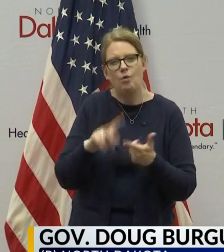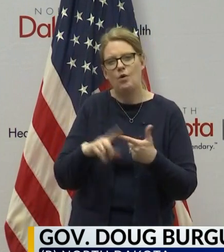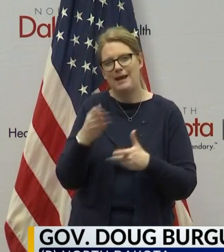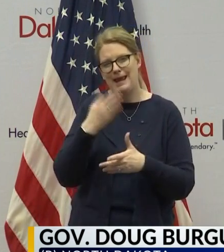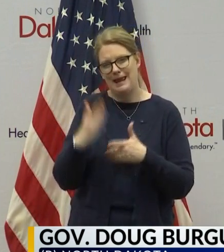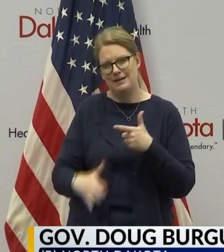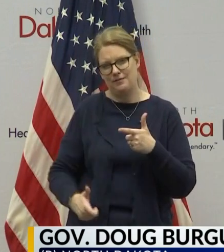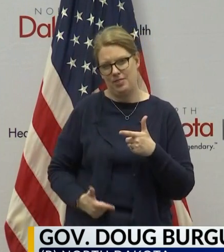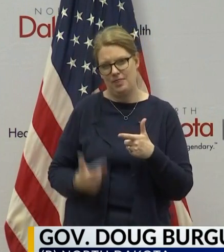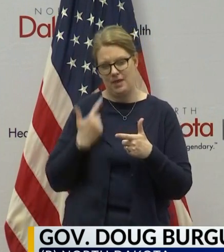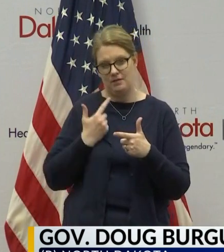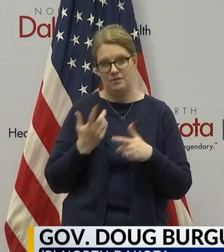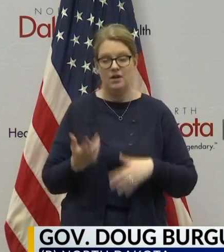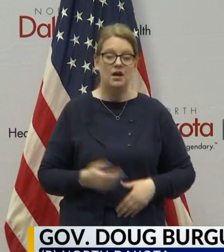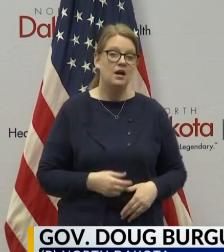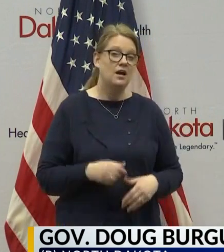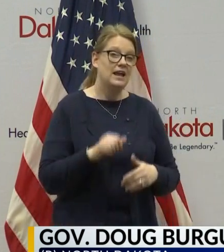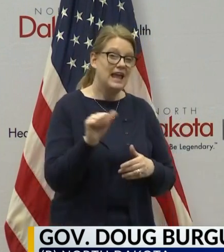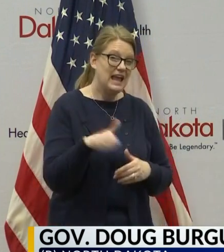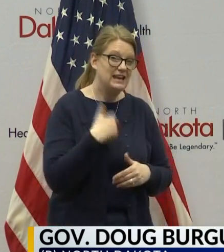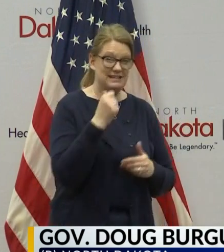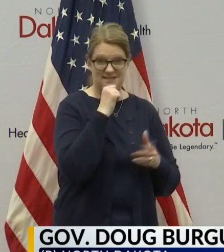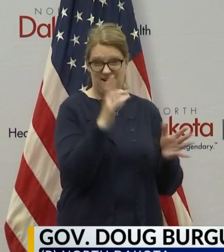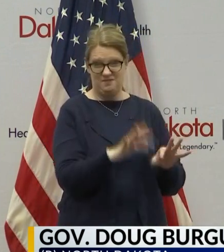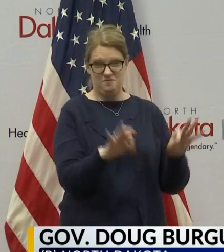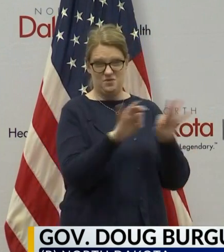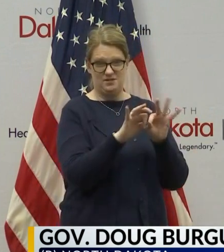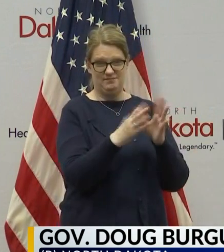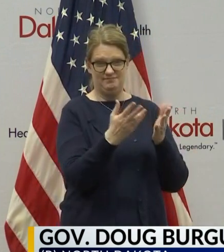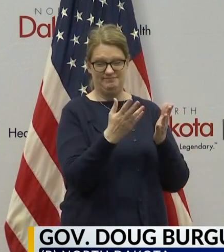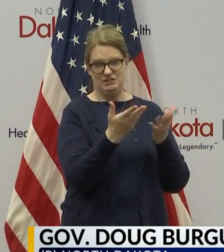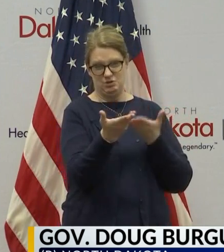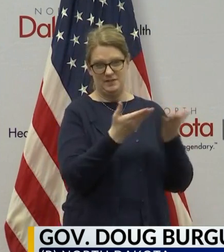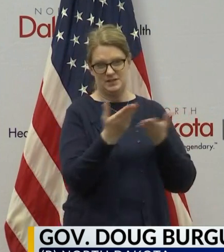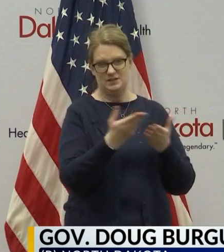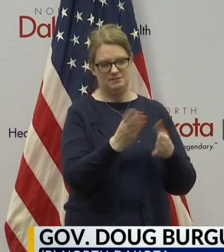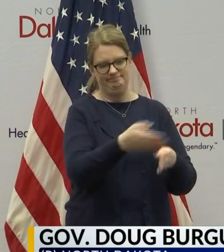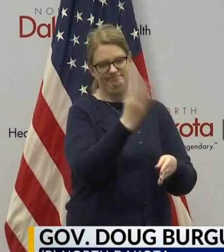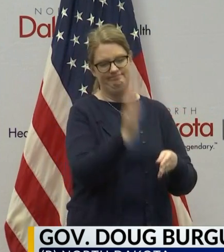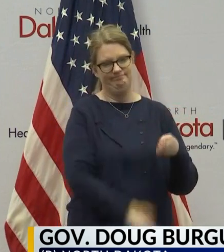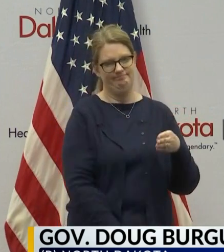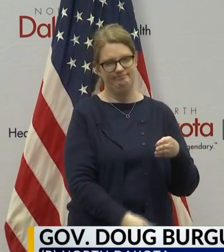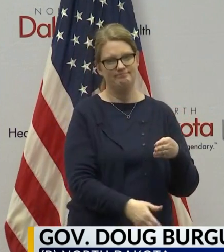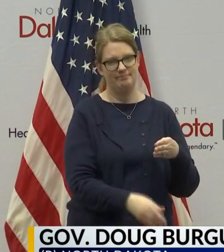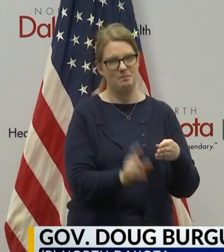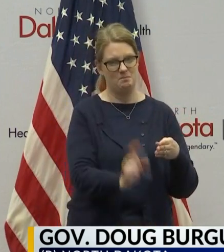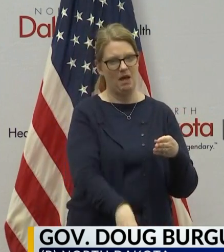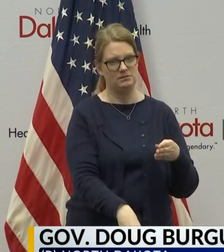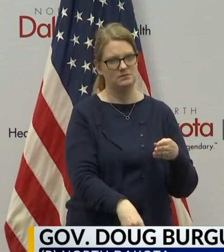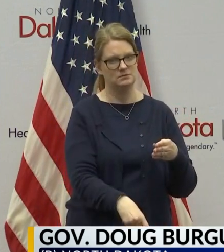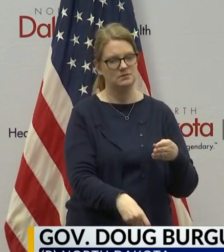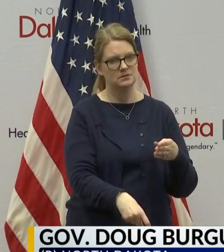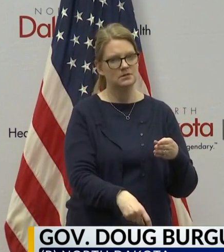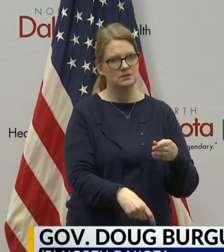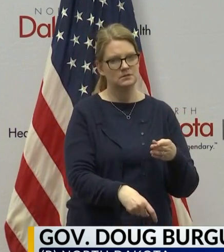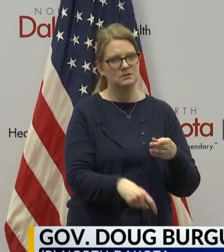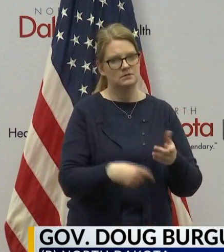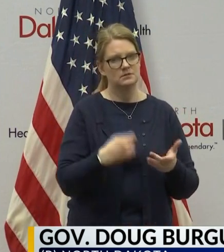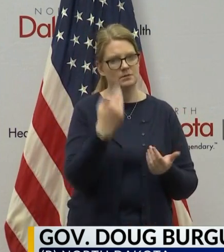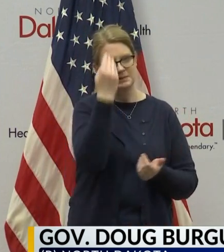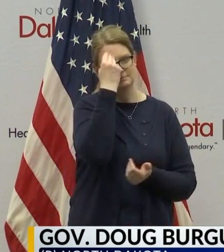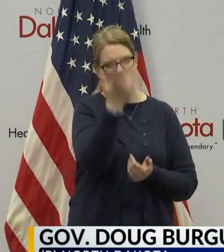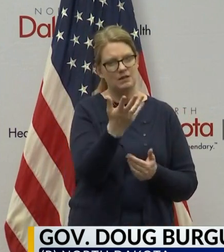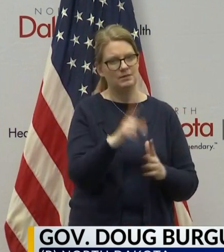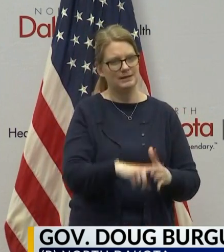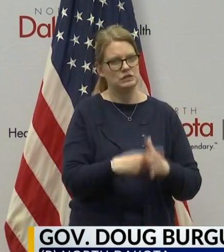all non-essential services provided in long-term care facilities must also be discontinued until further notice. And this,